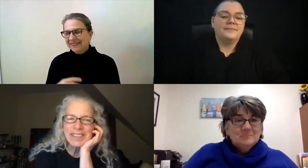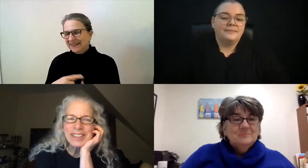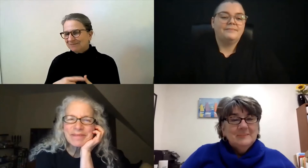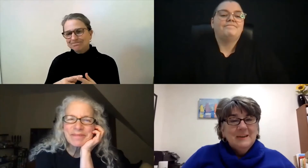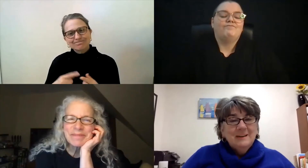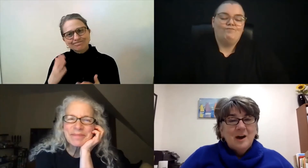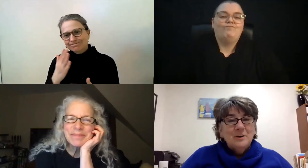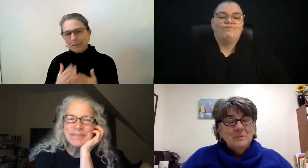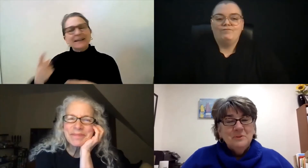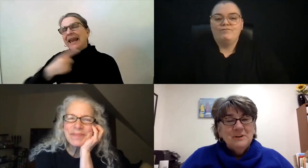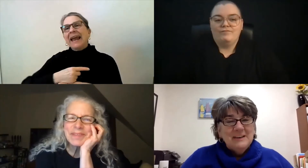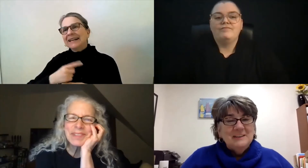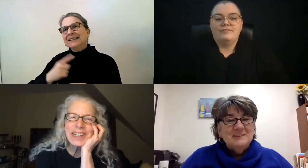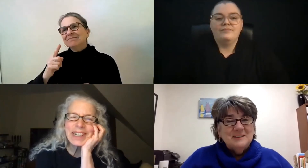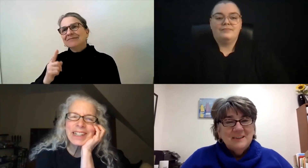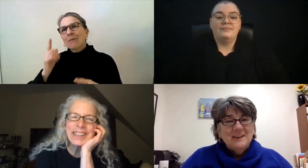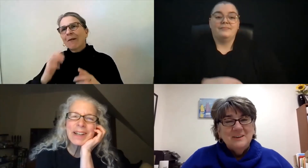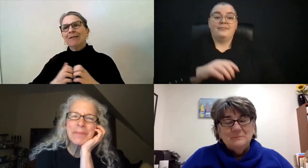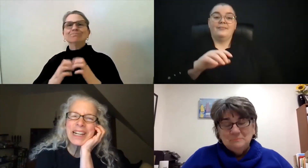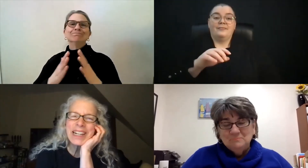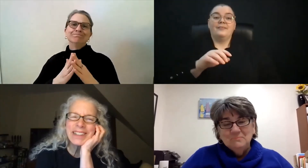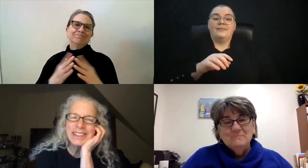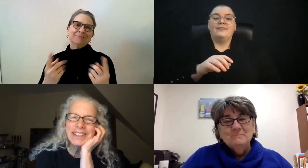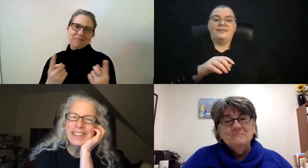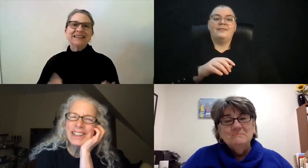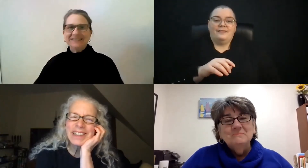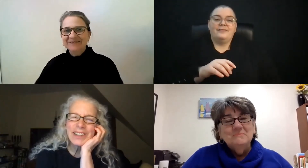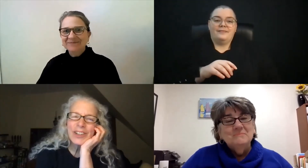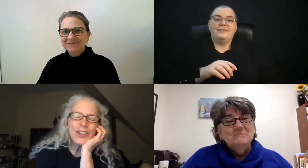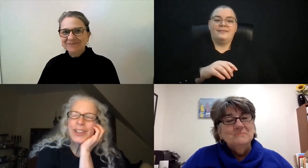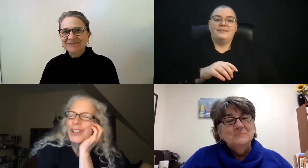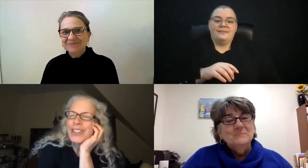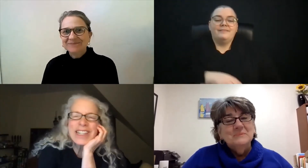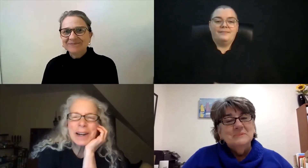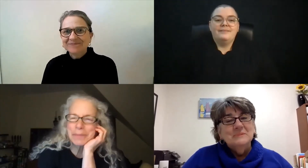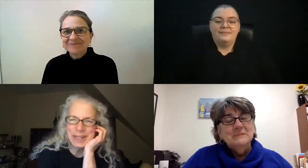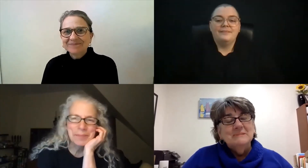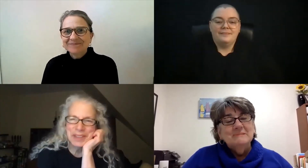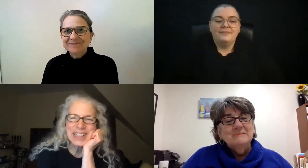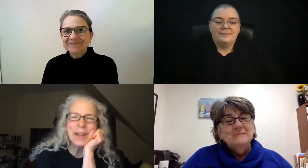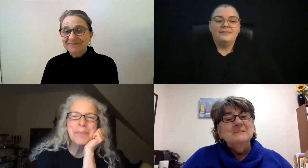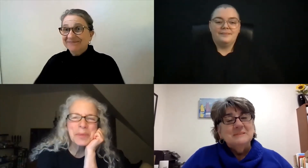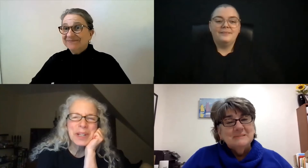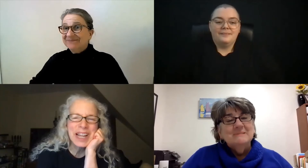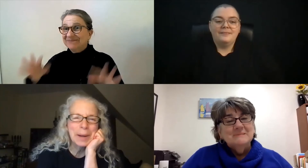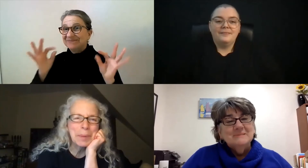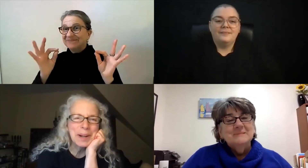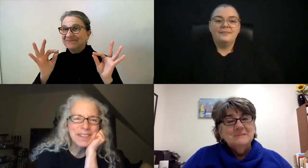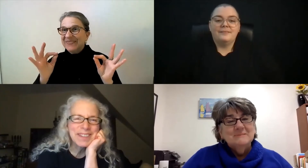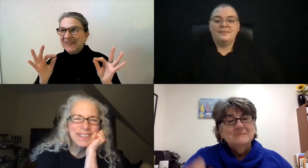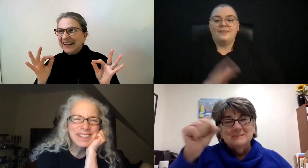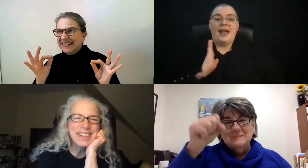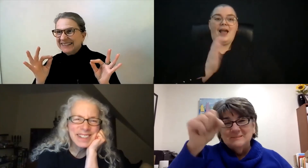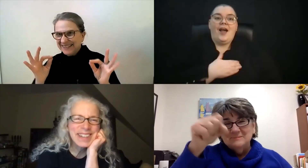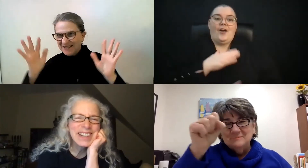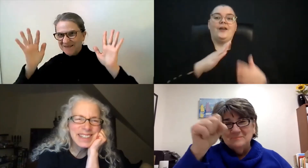involved. Yeah, our community needs it. And someday, you'll set up something. Something will happen.